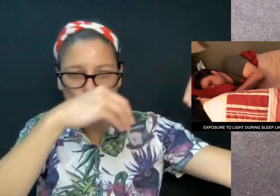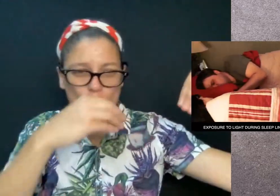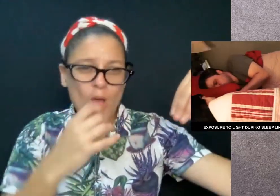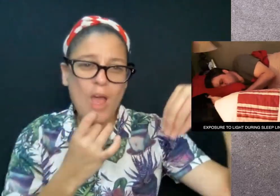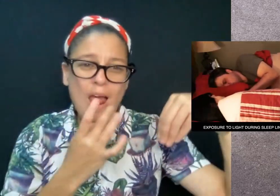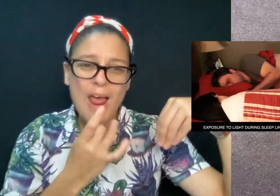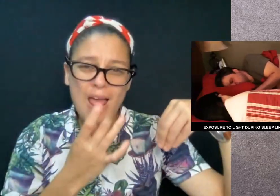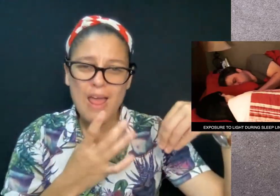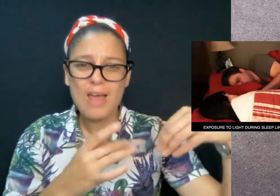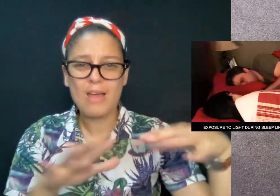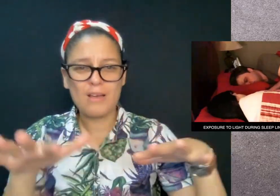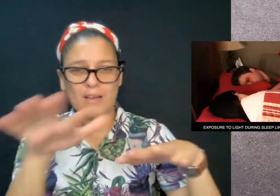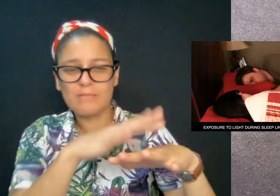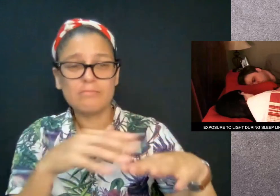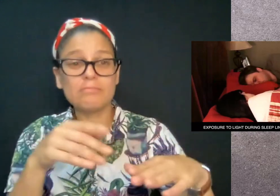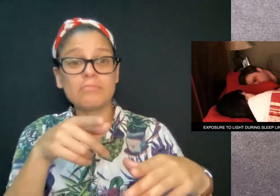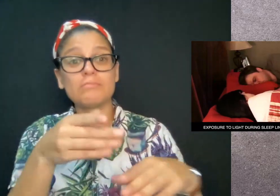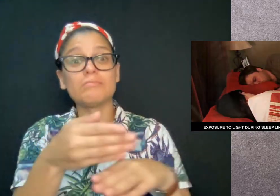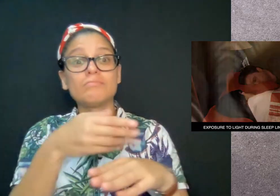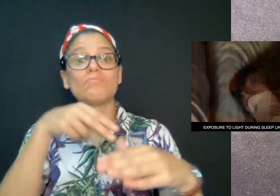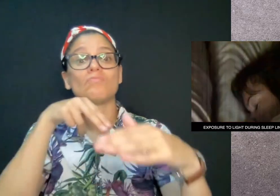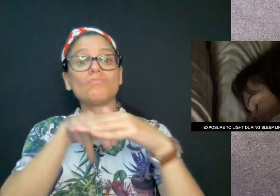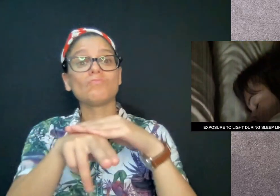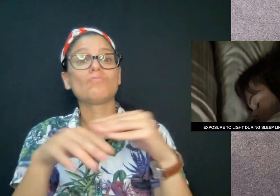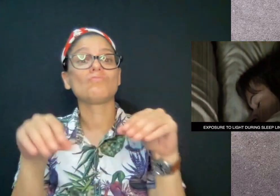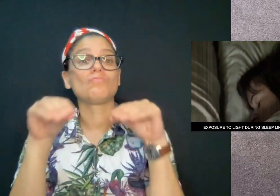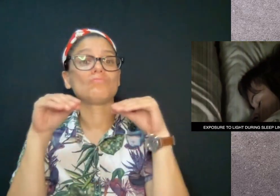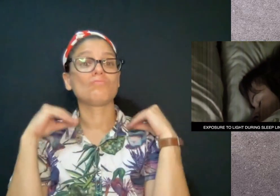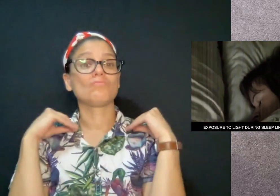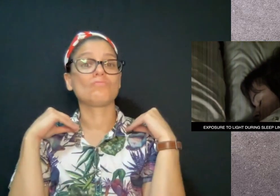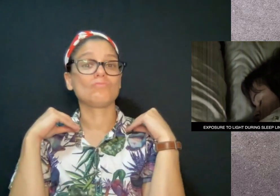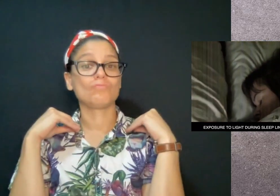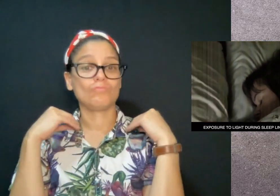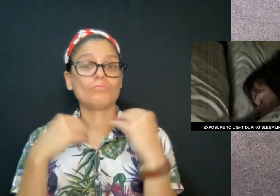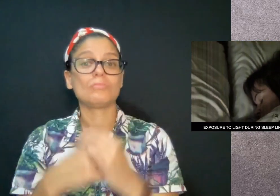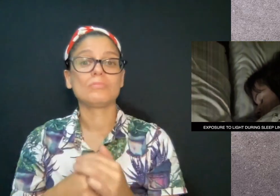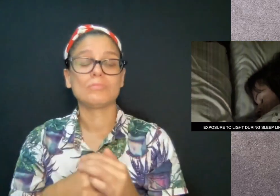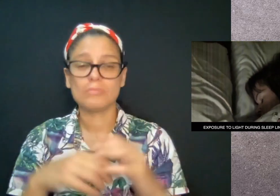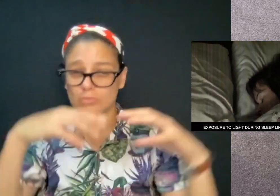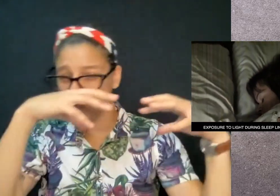Well, try closing your curtains and turn off all the lights when you go to bed.